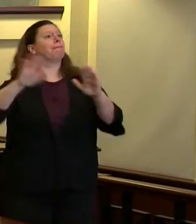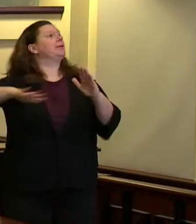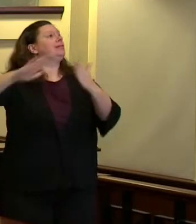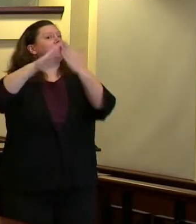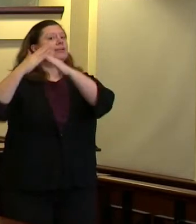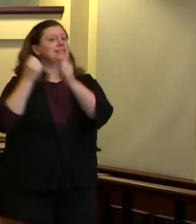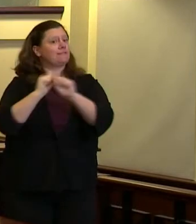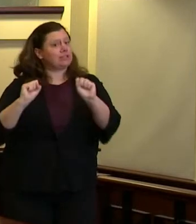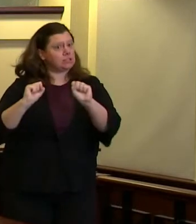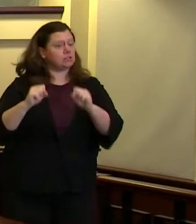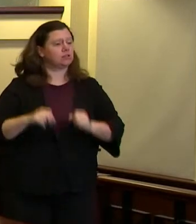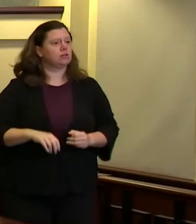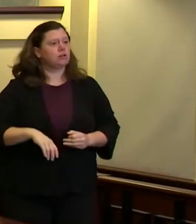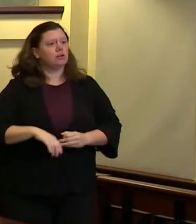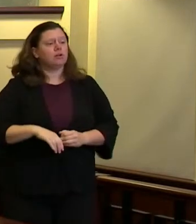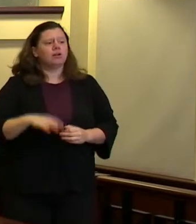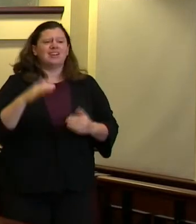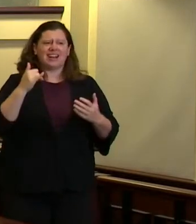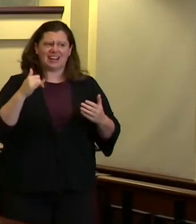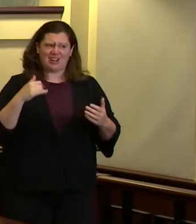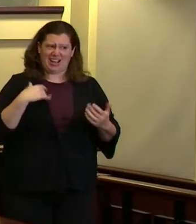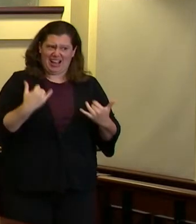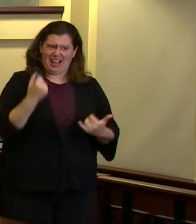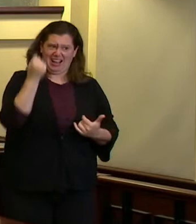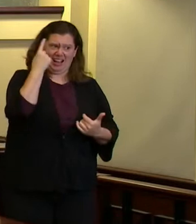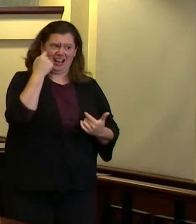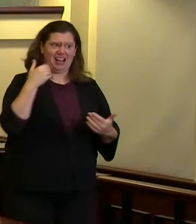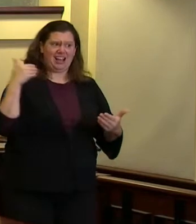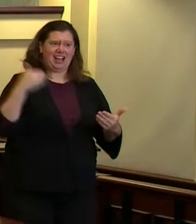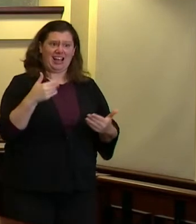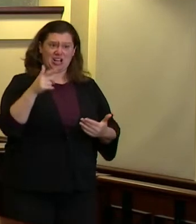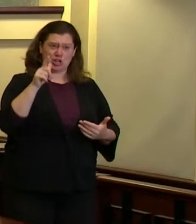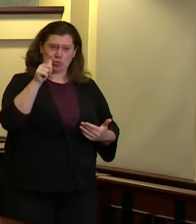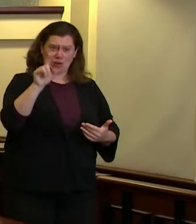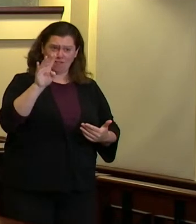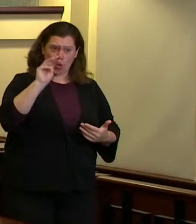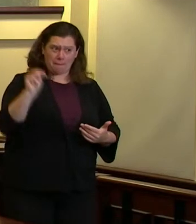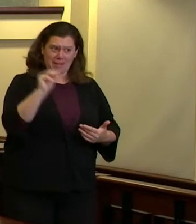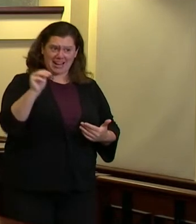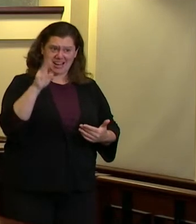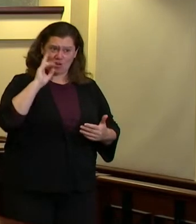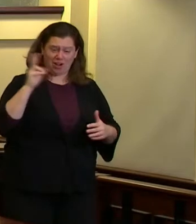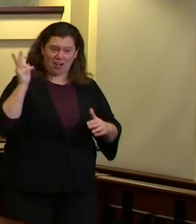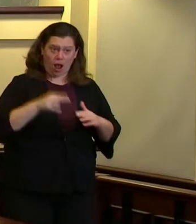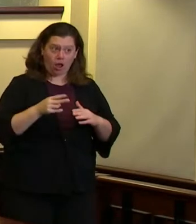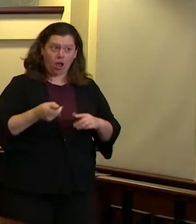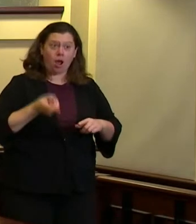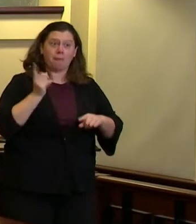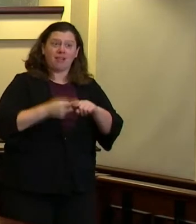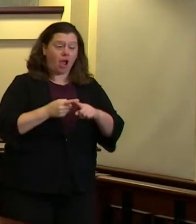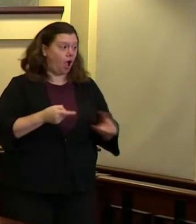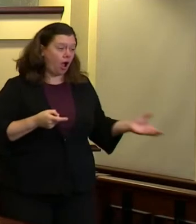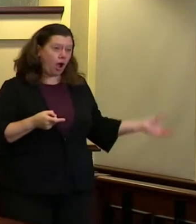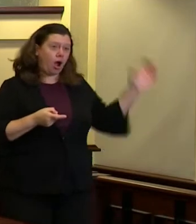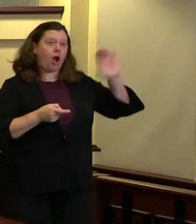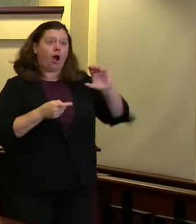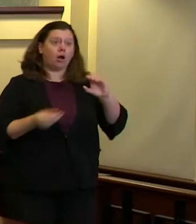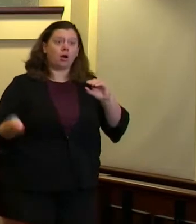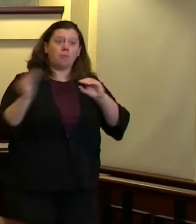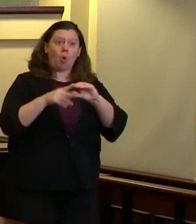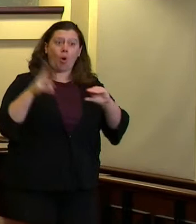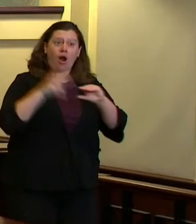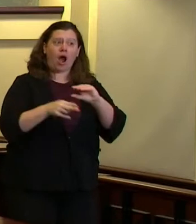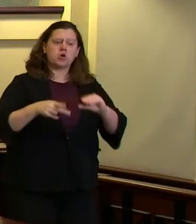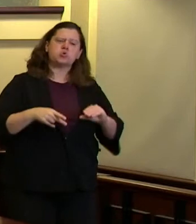or not taking cuts beyond the 27 million dollars in cuts that have already been made to the police bureau enhance